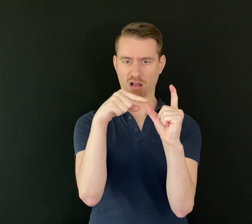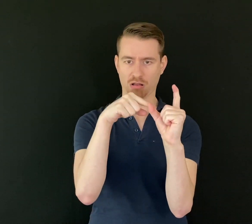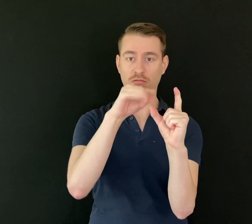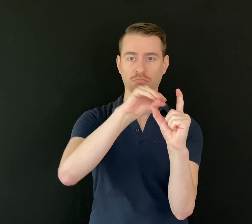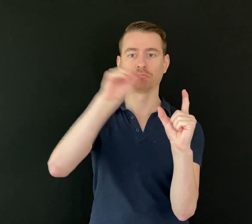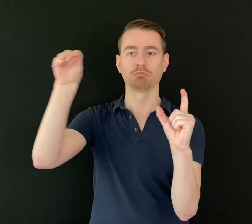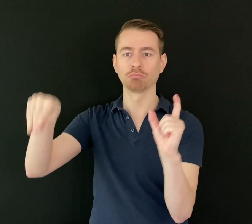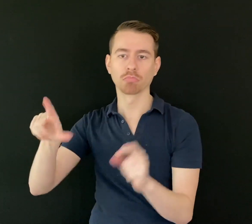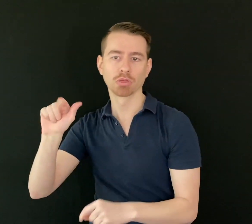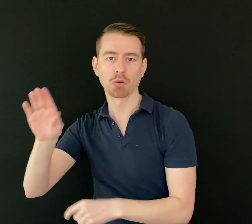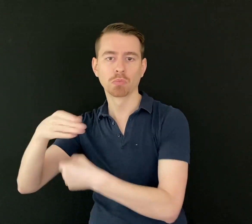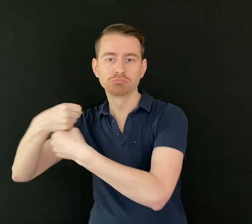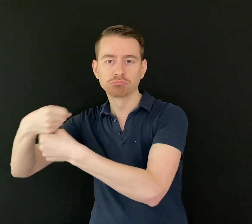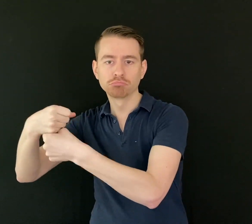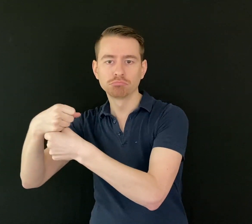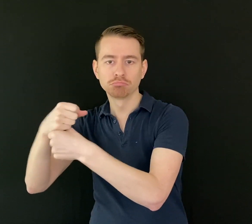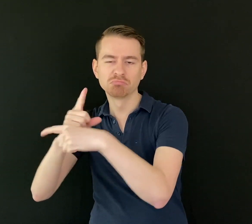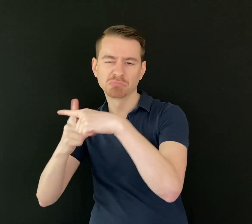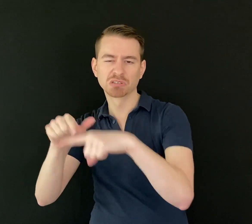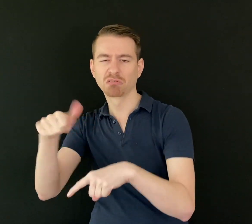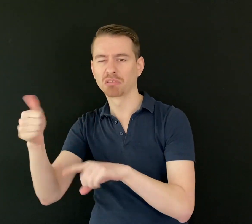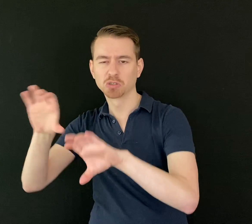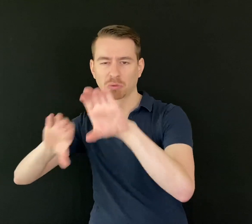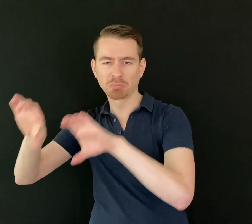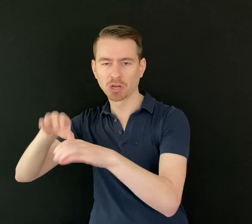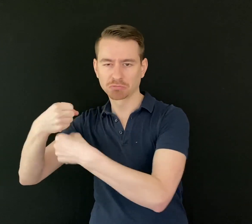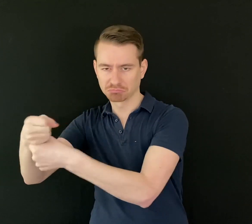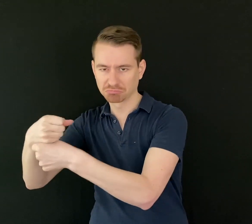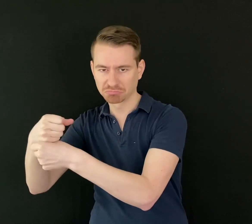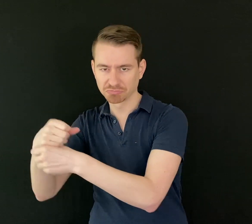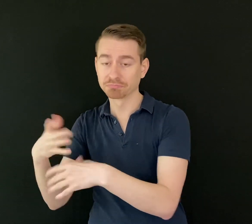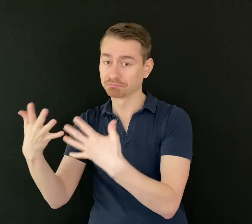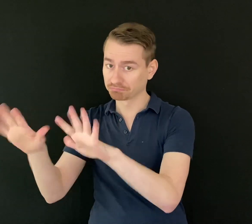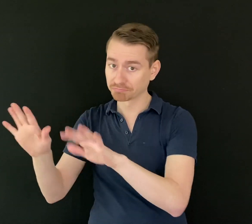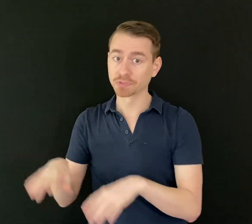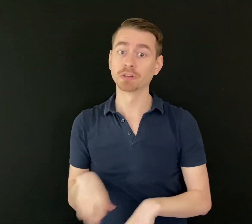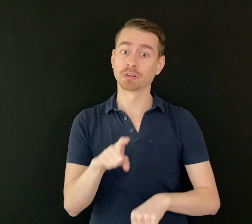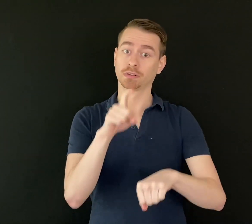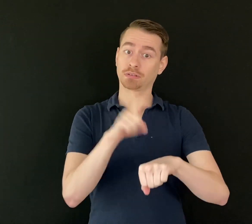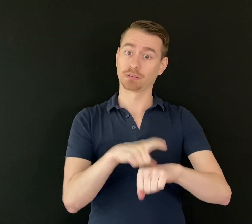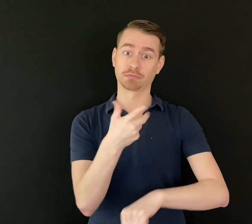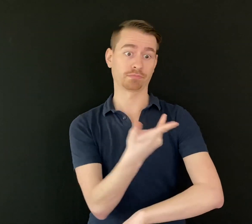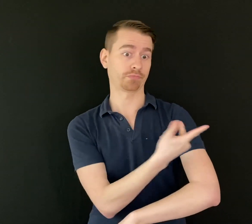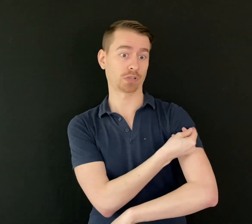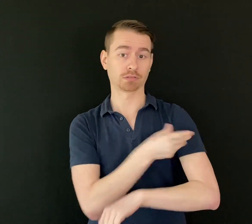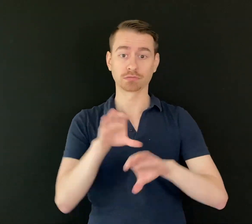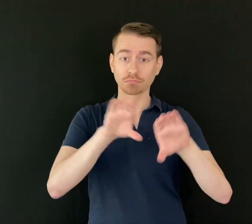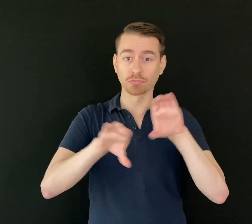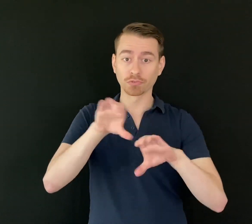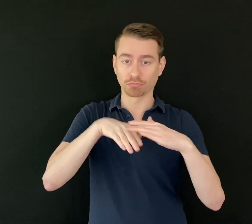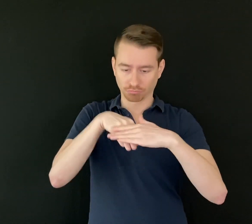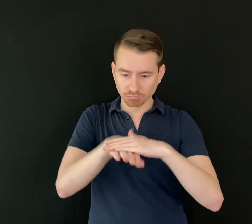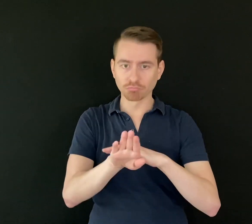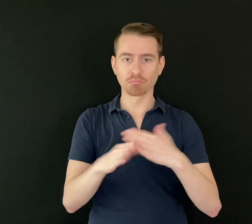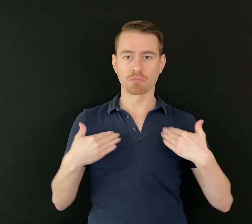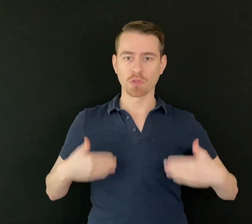lab and put it through a chemical process. After that's done, they mix it in with a vaccine, inject a person, and that vaccine